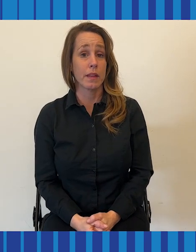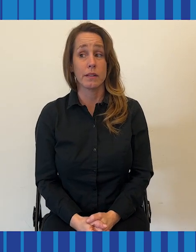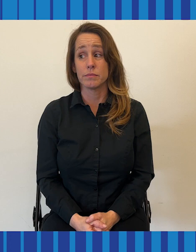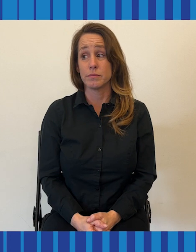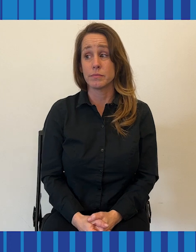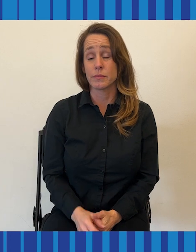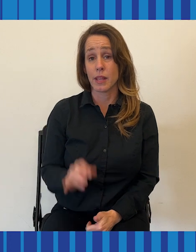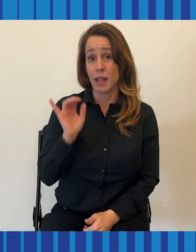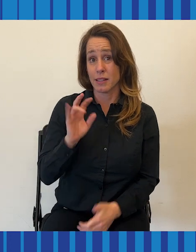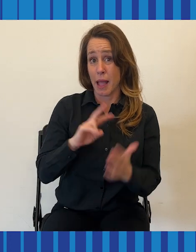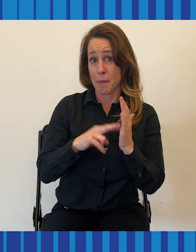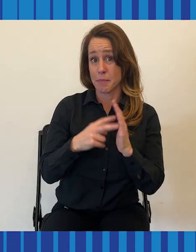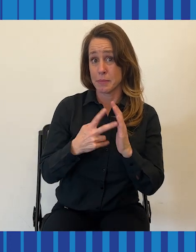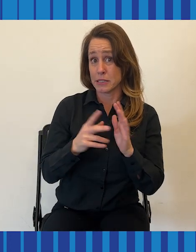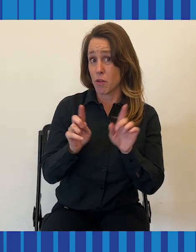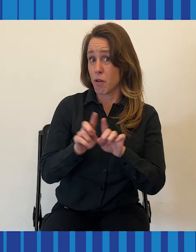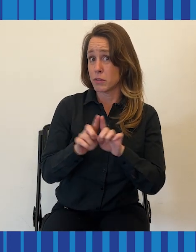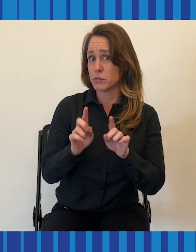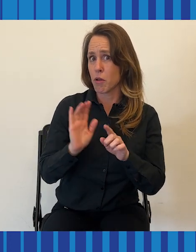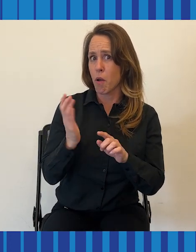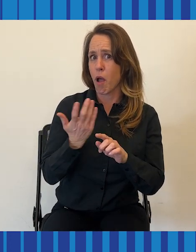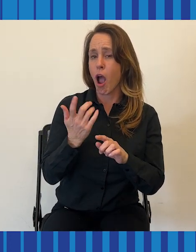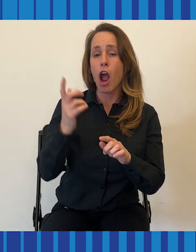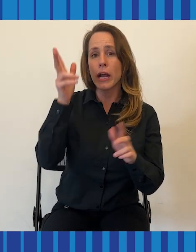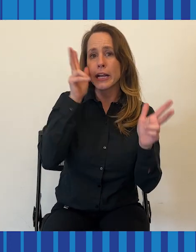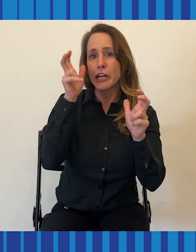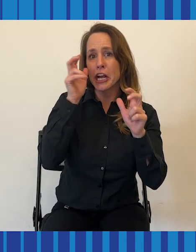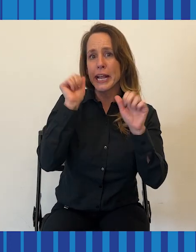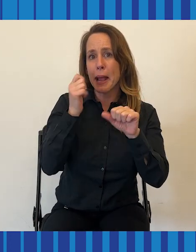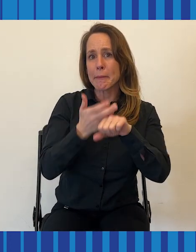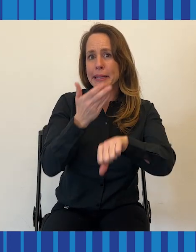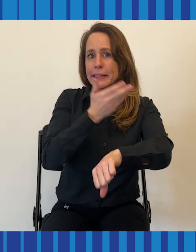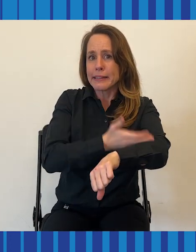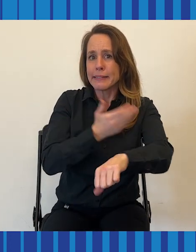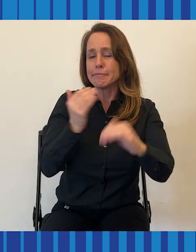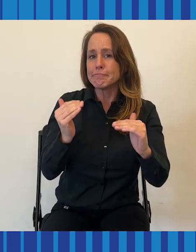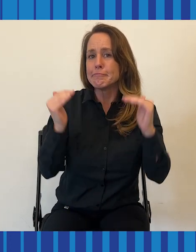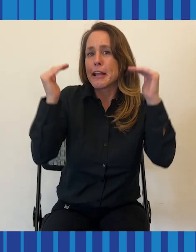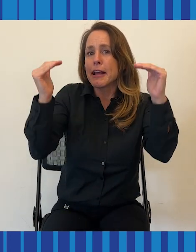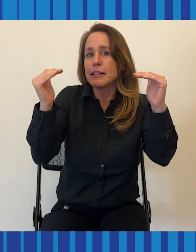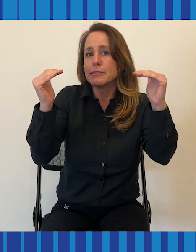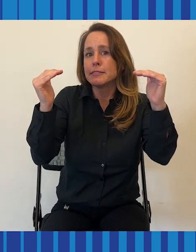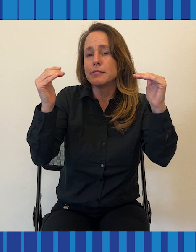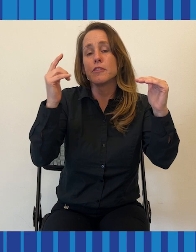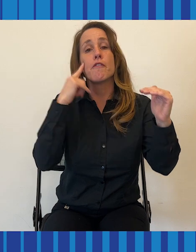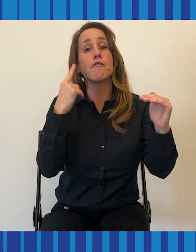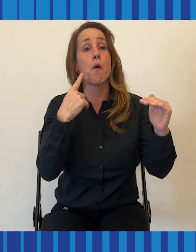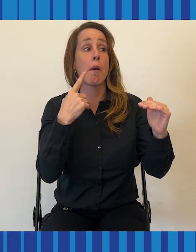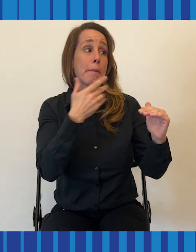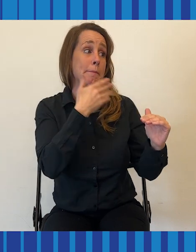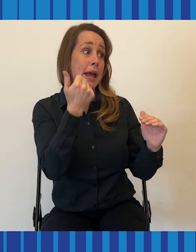This also means there are ways in which people's hearing can be enhanced, for better or for worse.